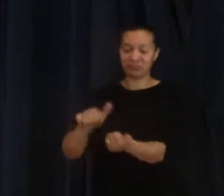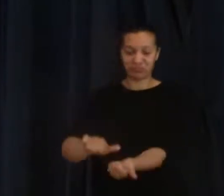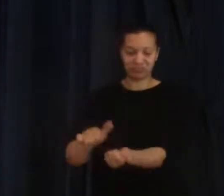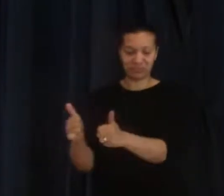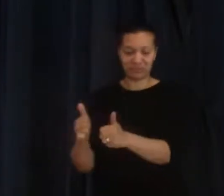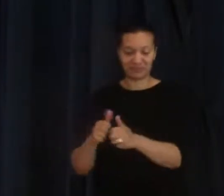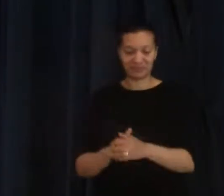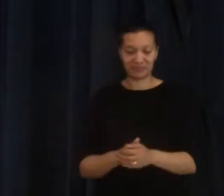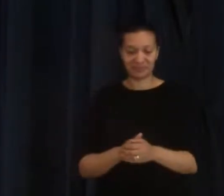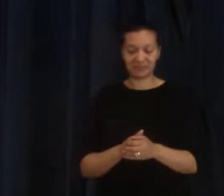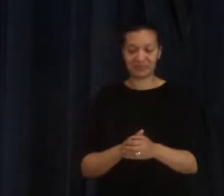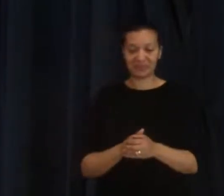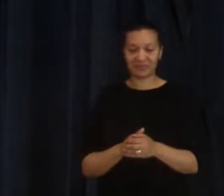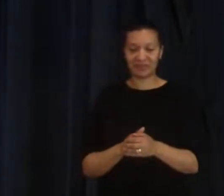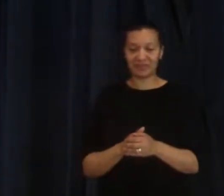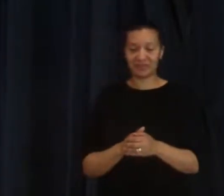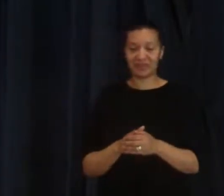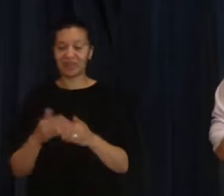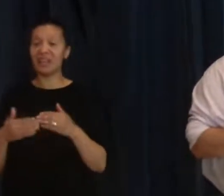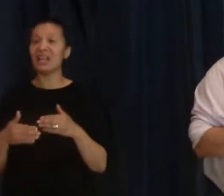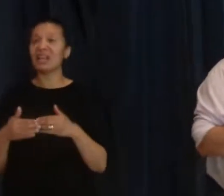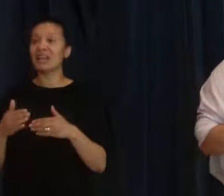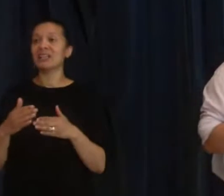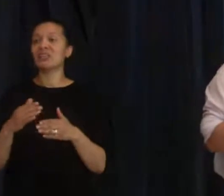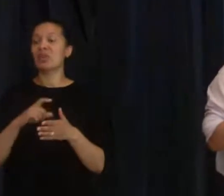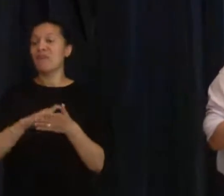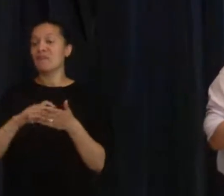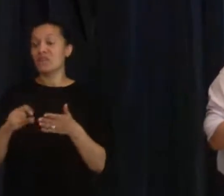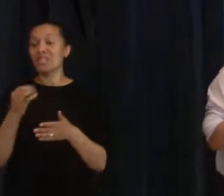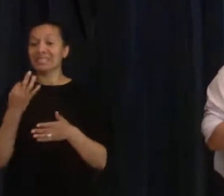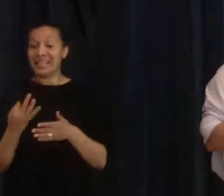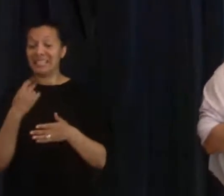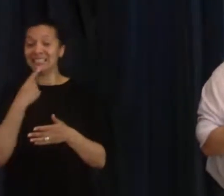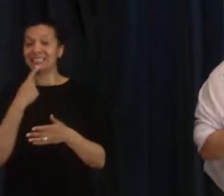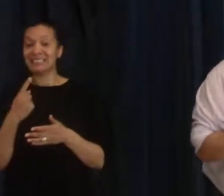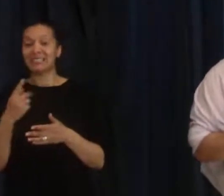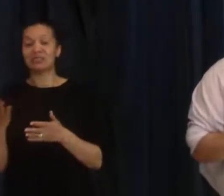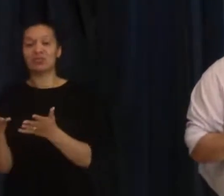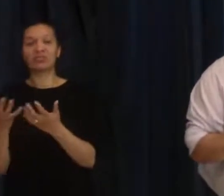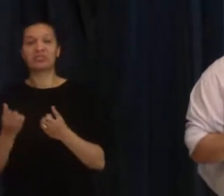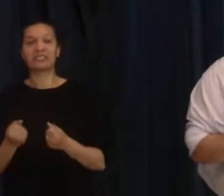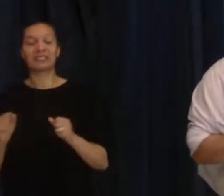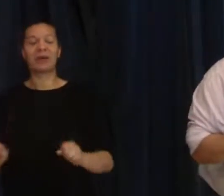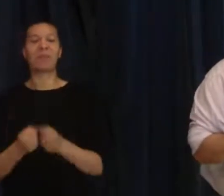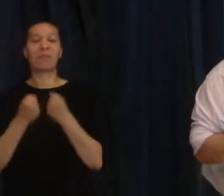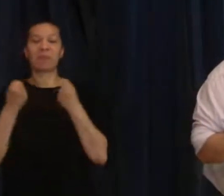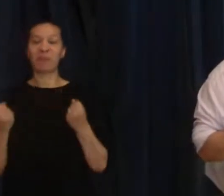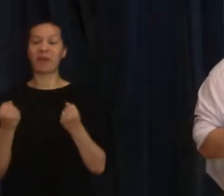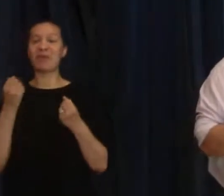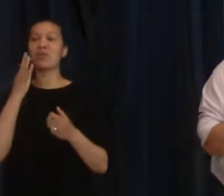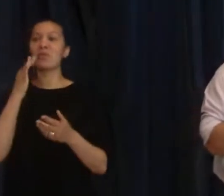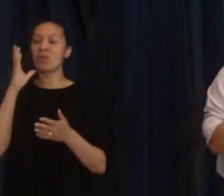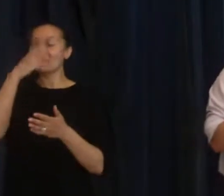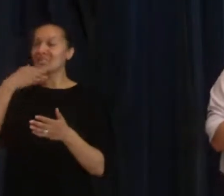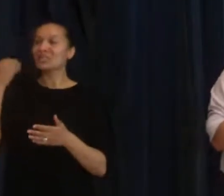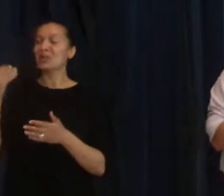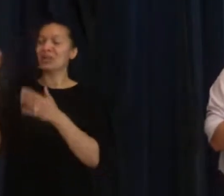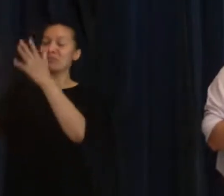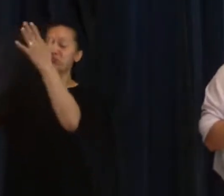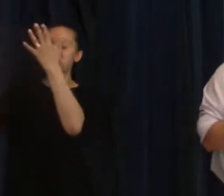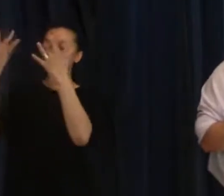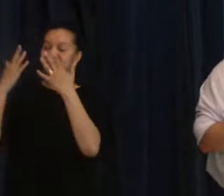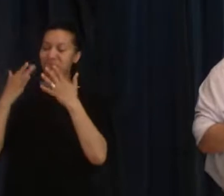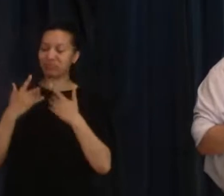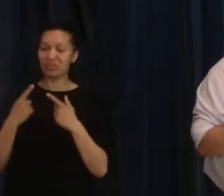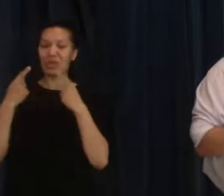Later on in that chapter, Acts 1 verse 8 says, but you will receive power when the Holy Spirit comes on you and you will be my witnesses in